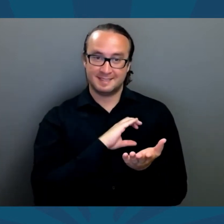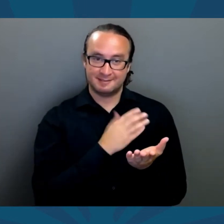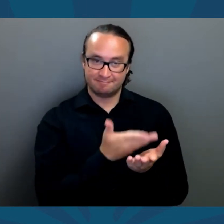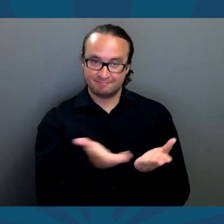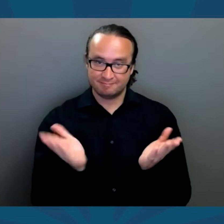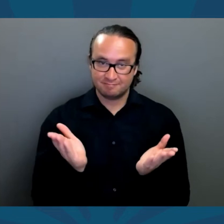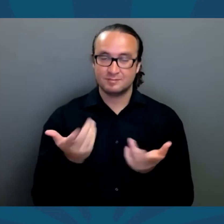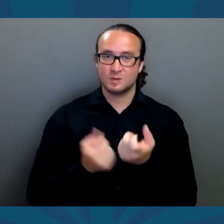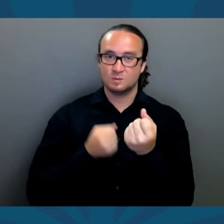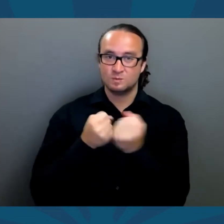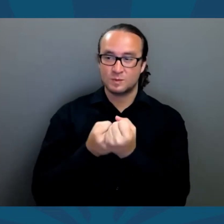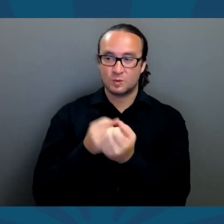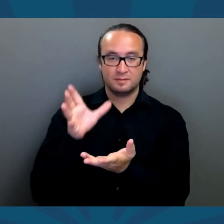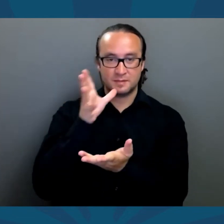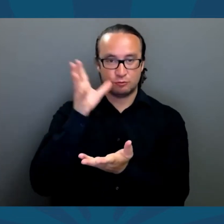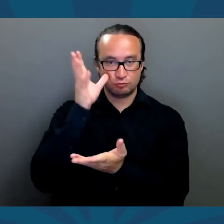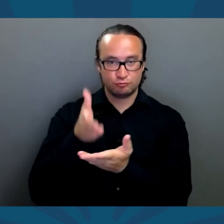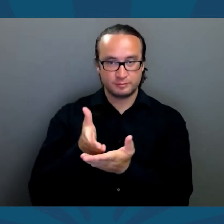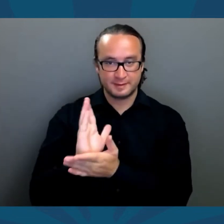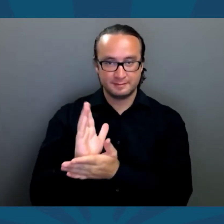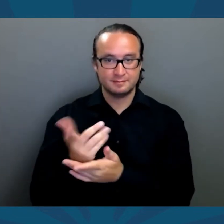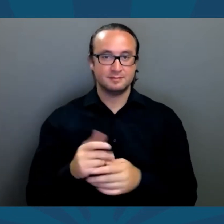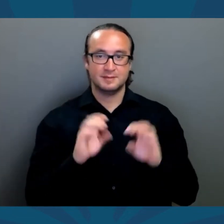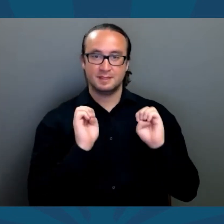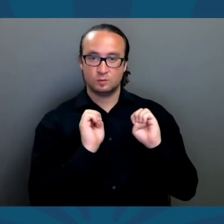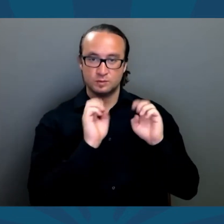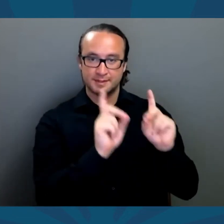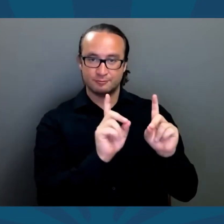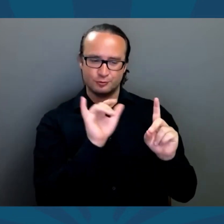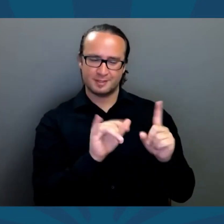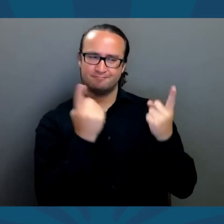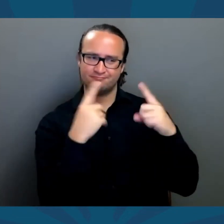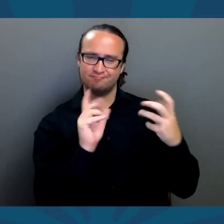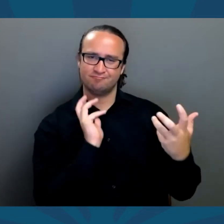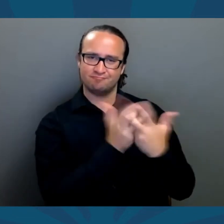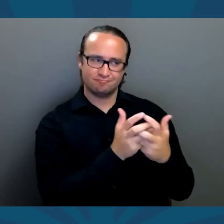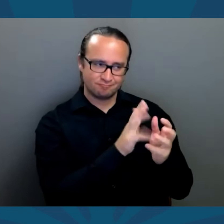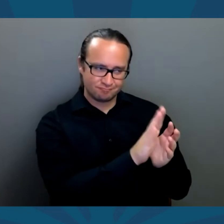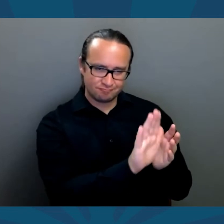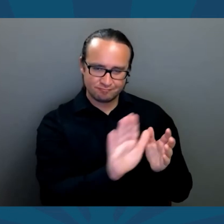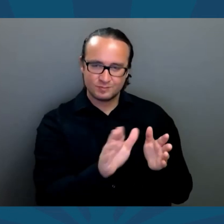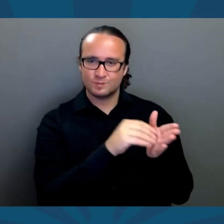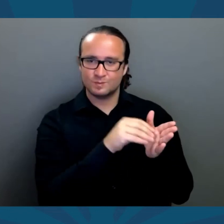which protects our citizens. Support for parents' rights,